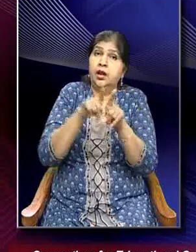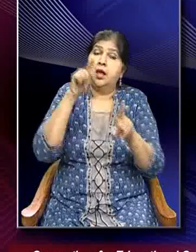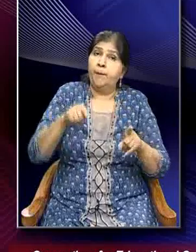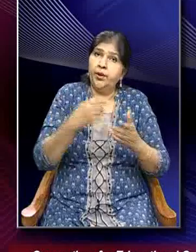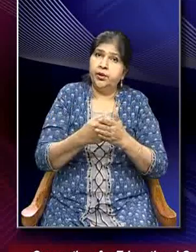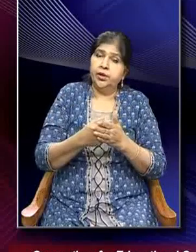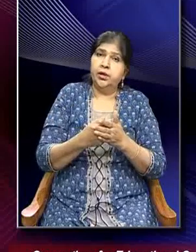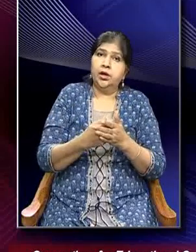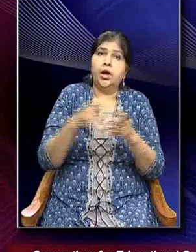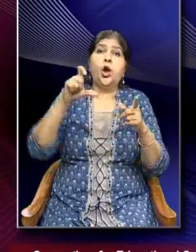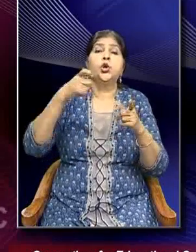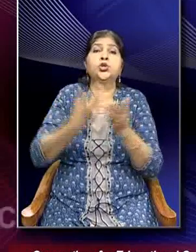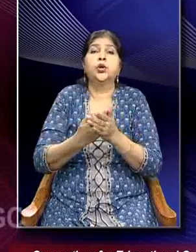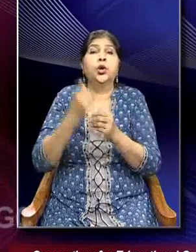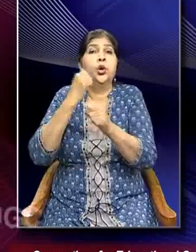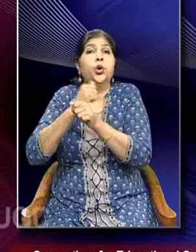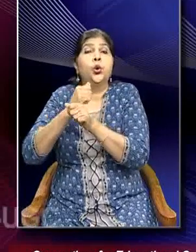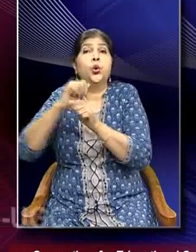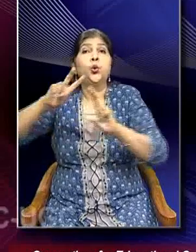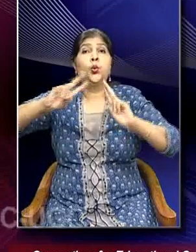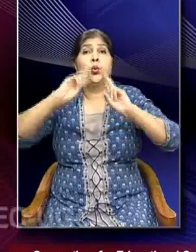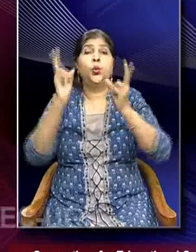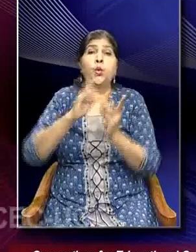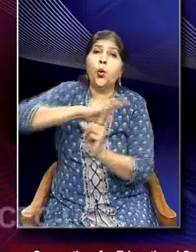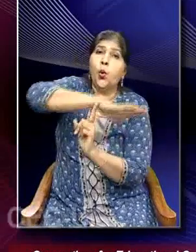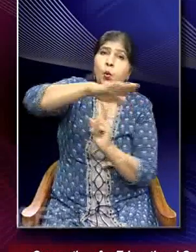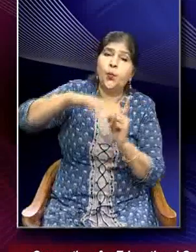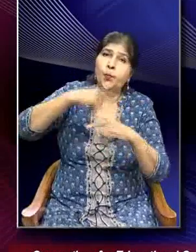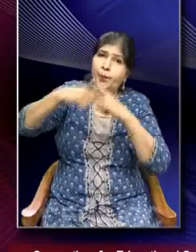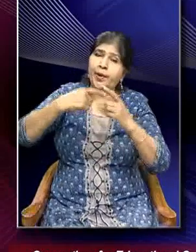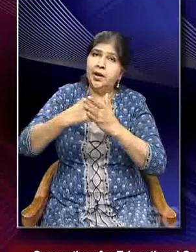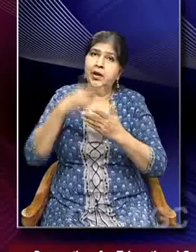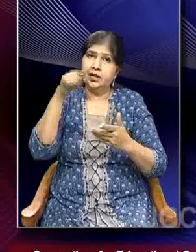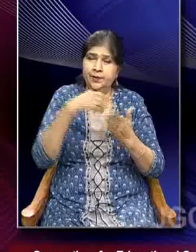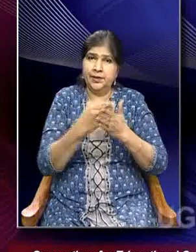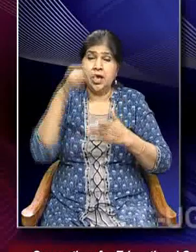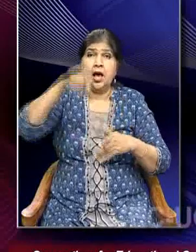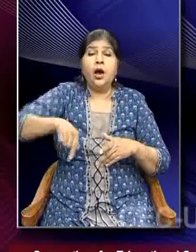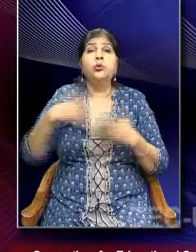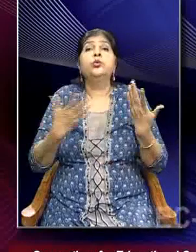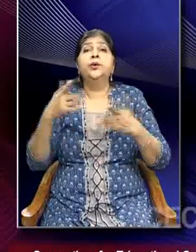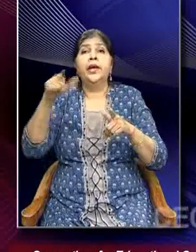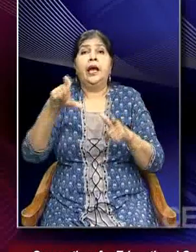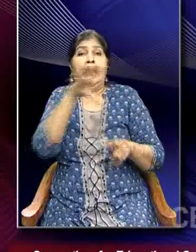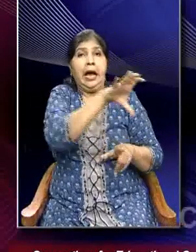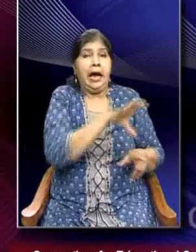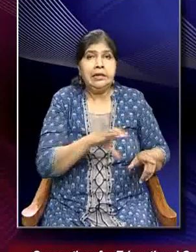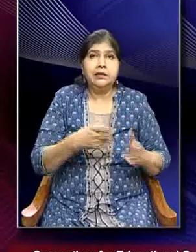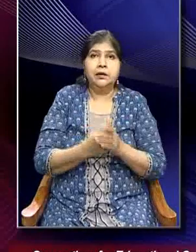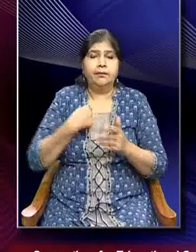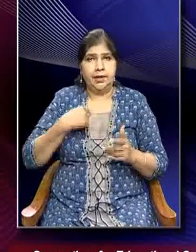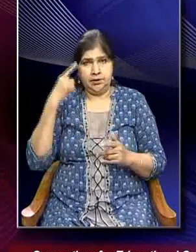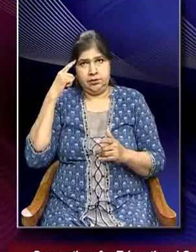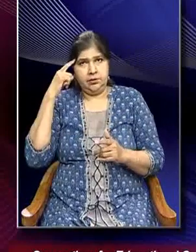concepts for global governance issues to highlight that how today countries must pay attention